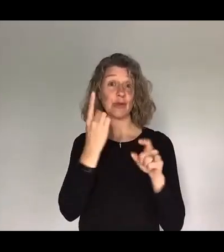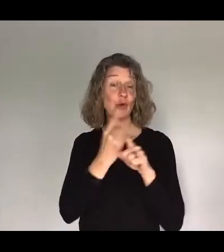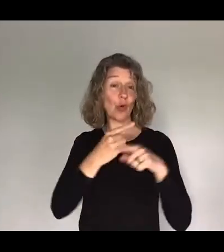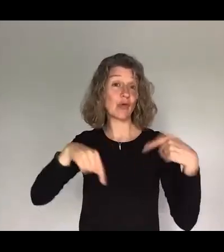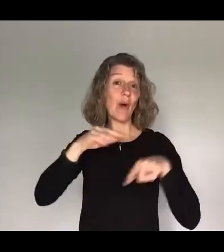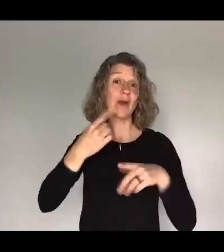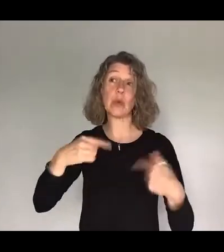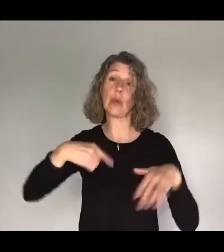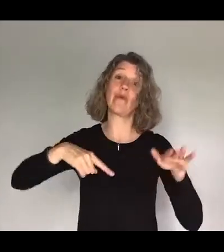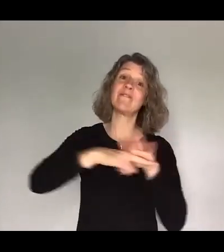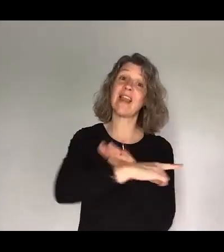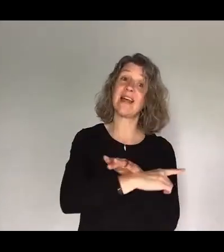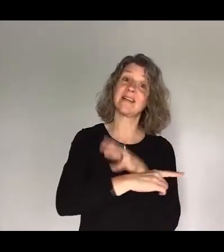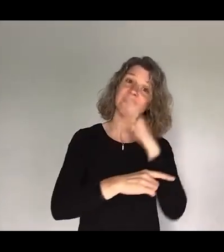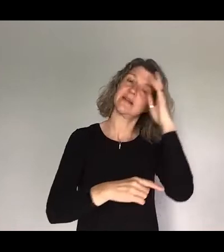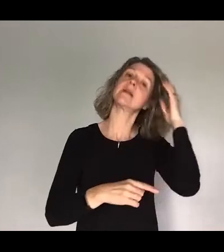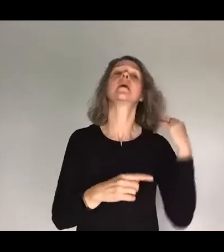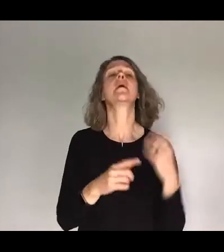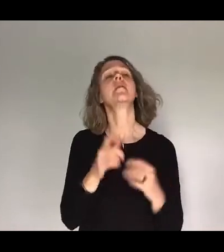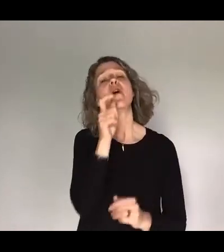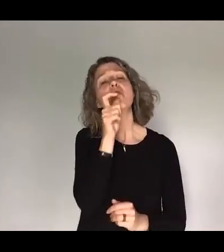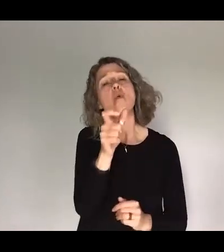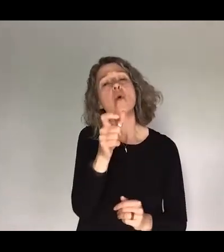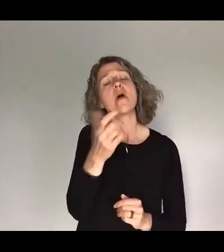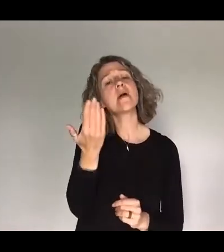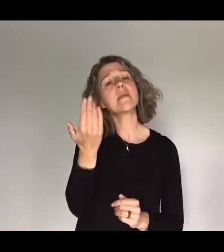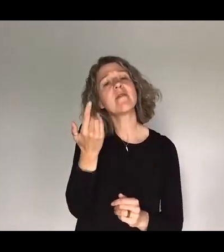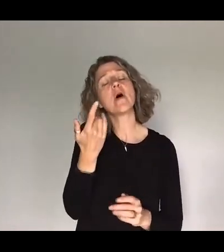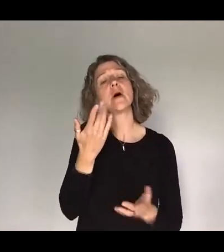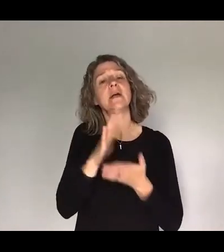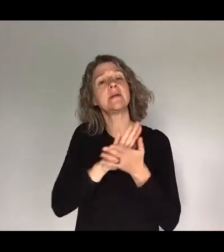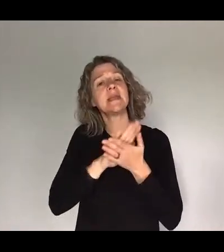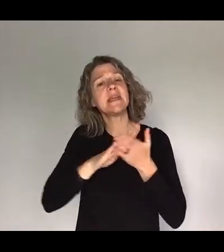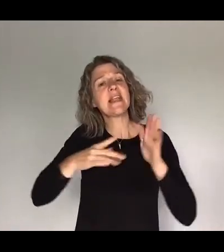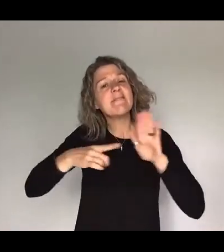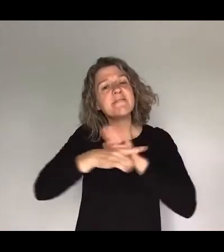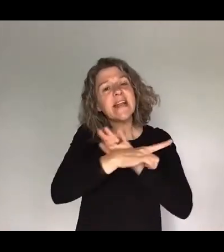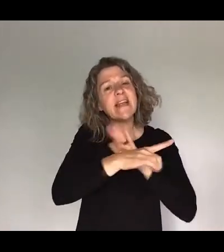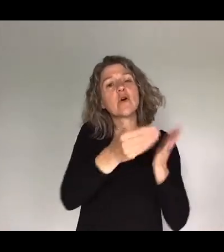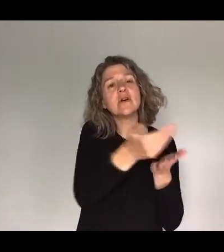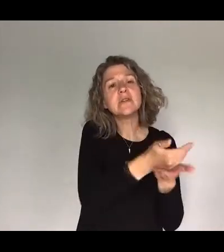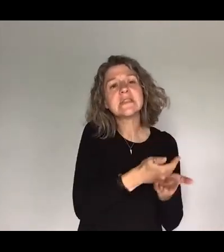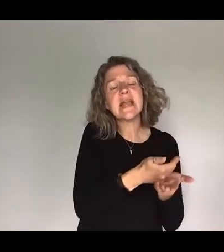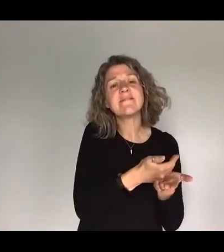catafuego which means to flee for refuge but the implication of this word is not that we're